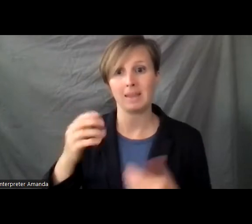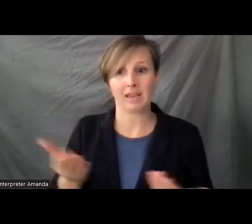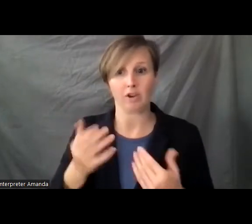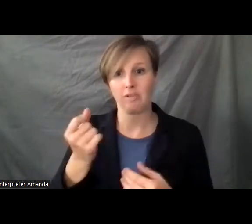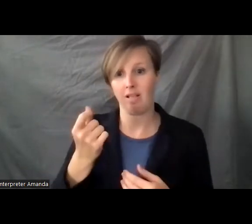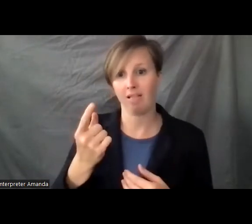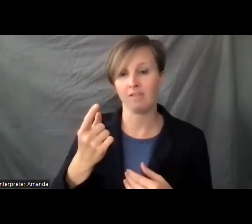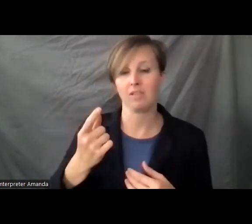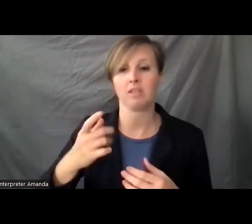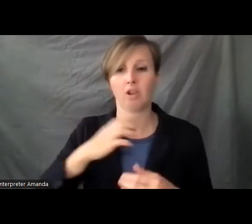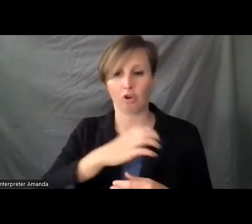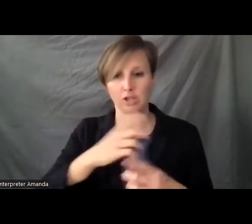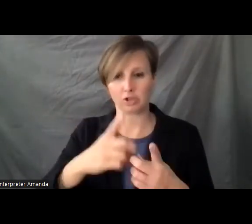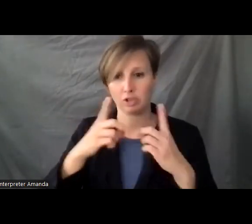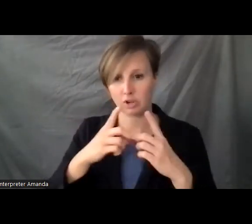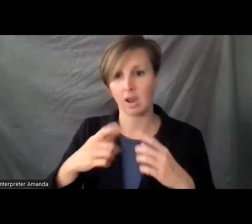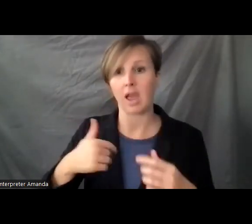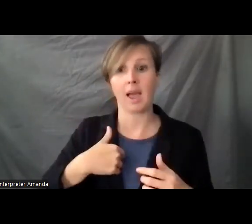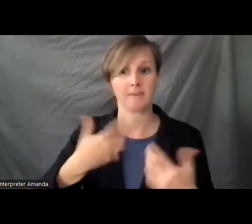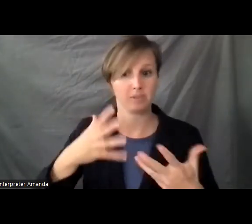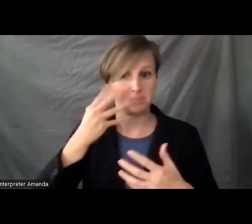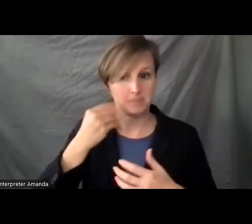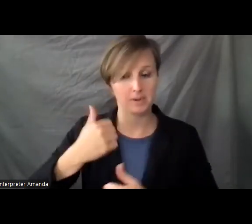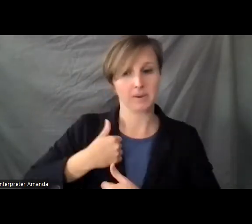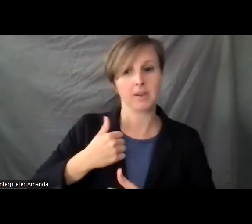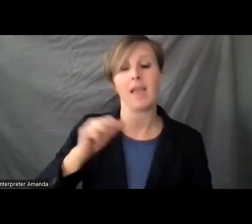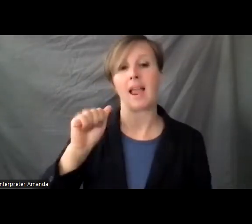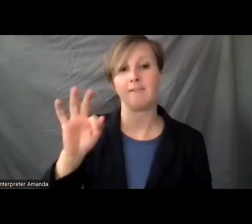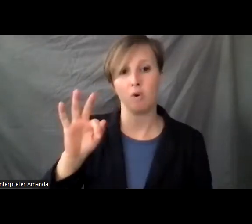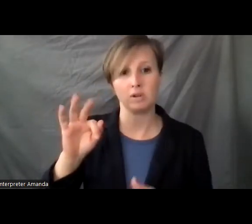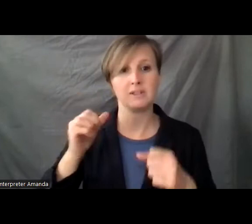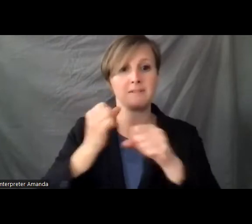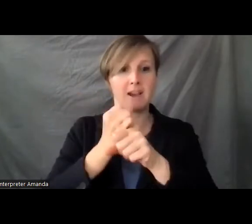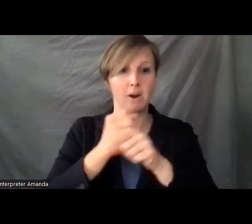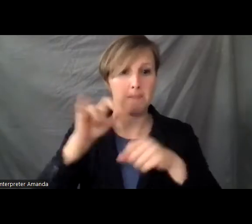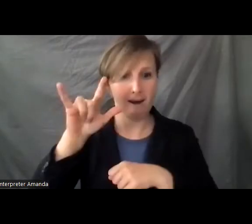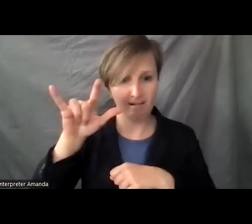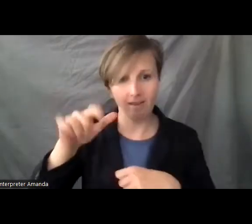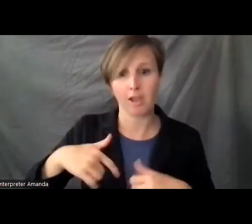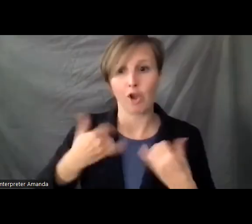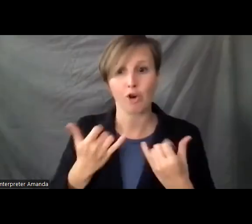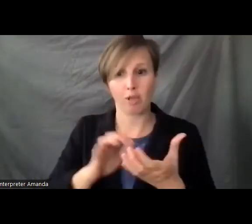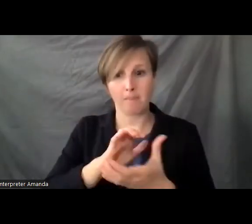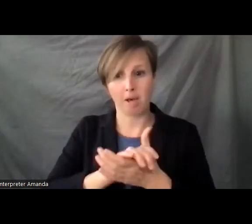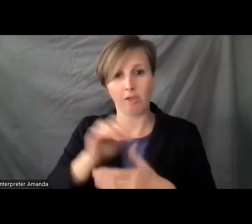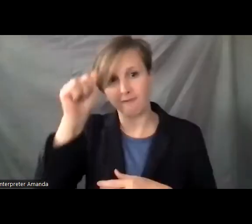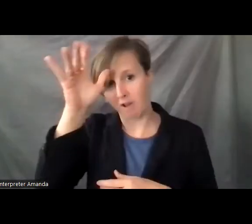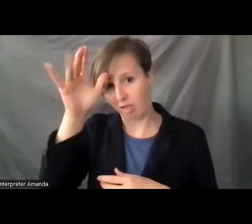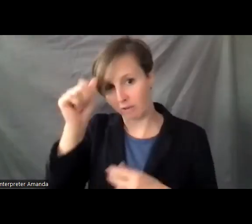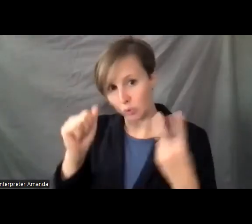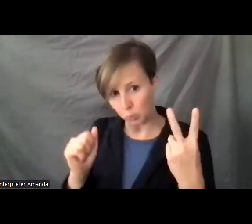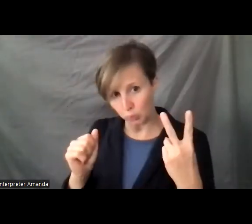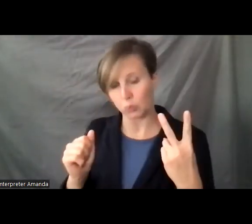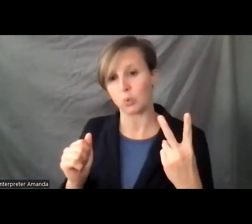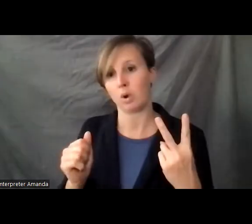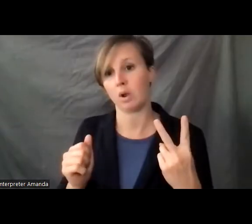Congressional District. I am a veteran. I'm a former Air Force fighter pilot. I'm currently married. I'm now a father of two. And our family